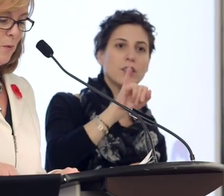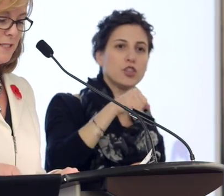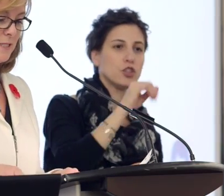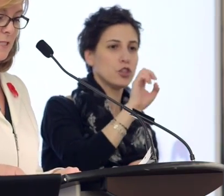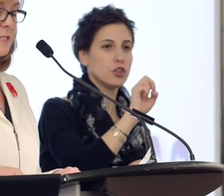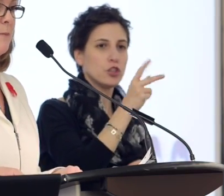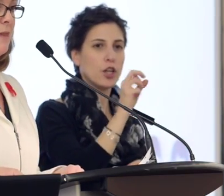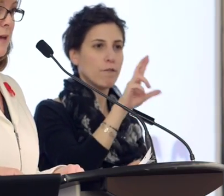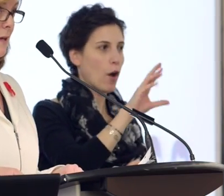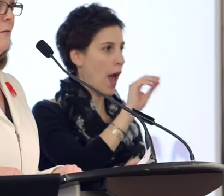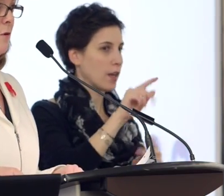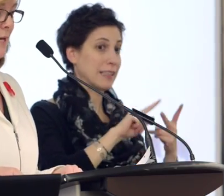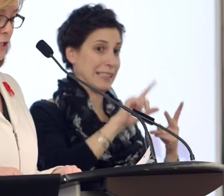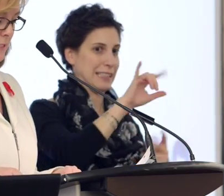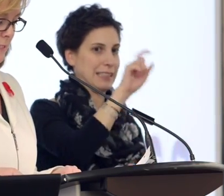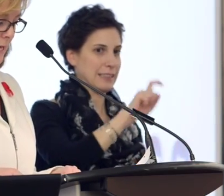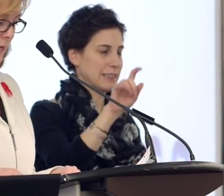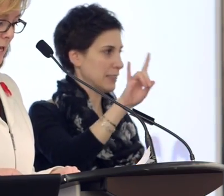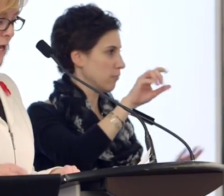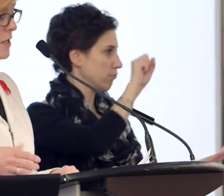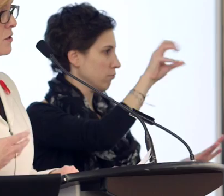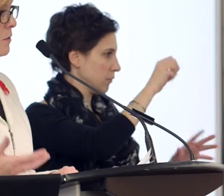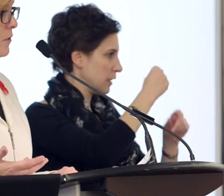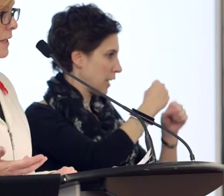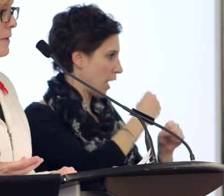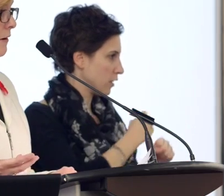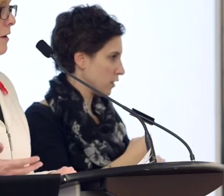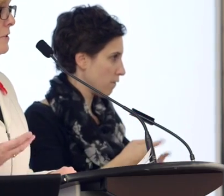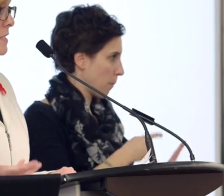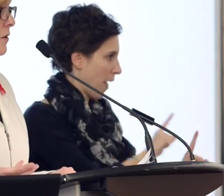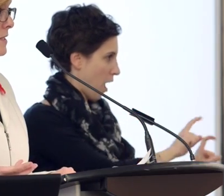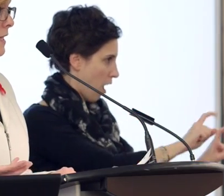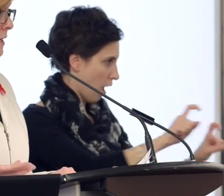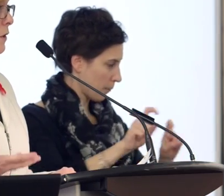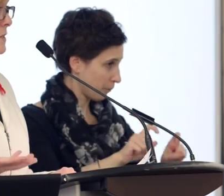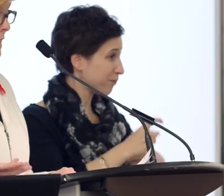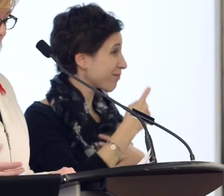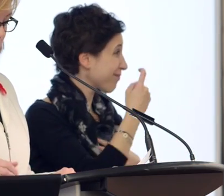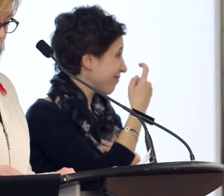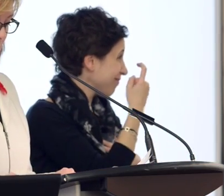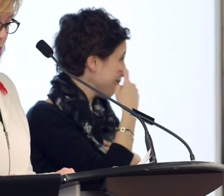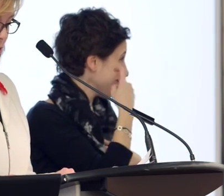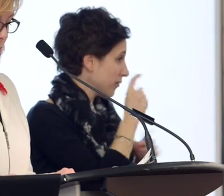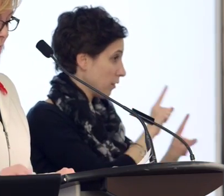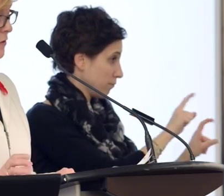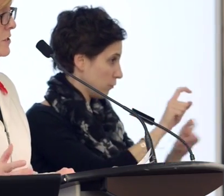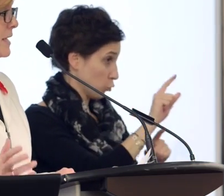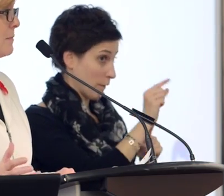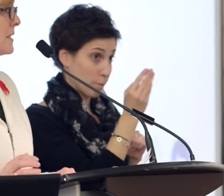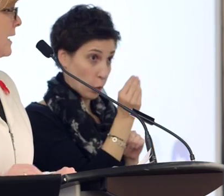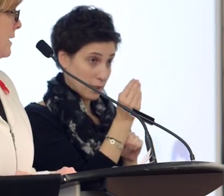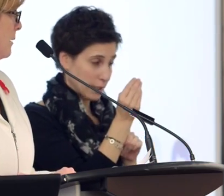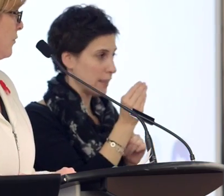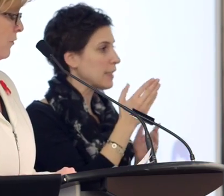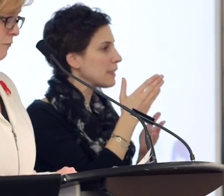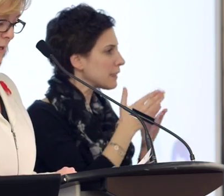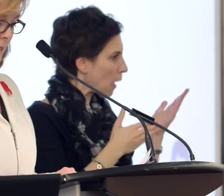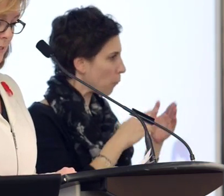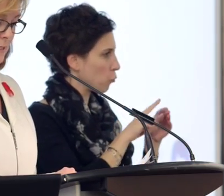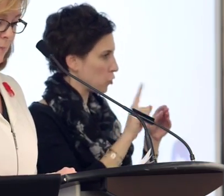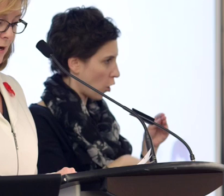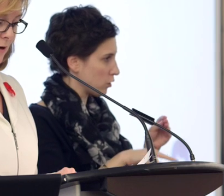Liz pointed to some of that information today. So the preliminary results that you've seen show that there's some slight